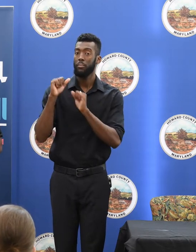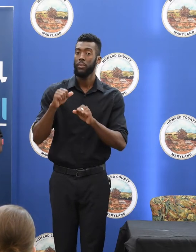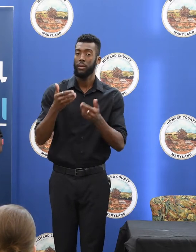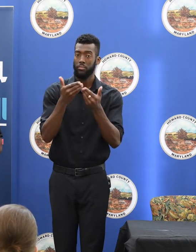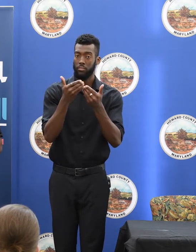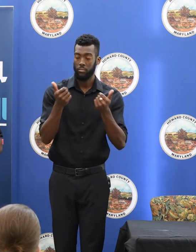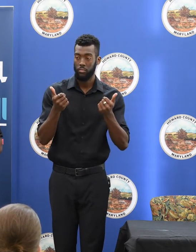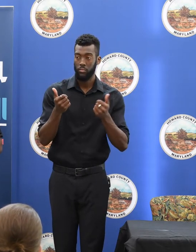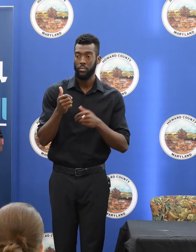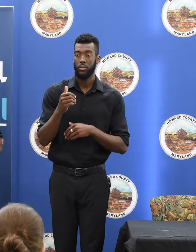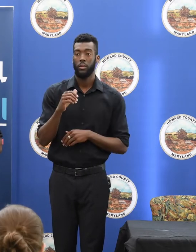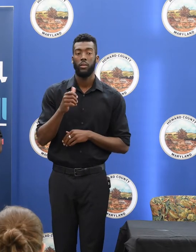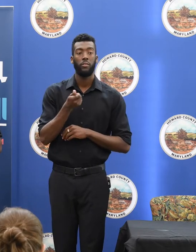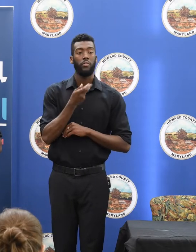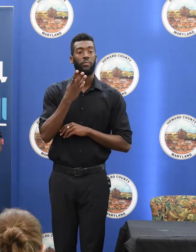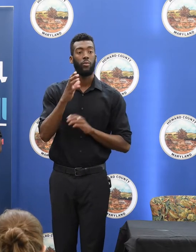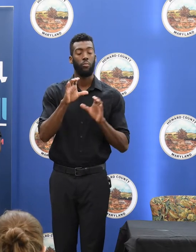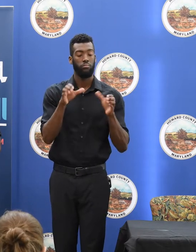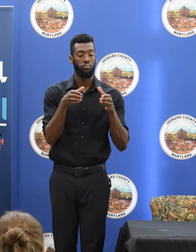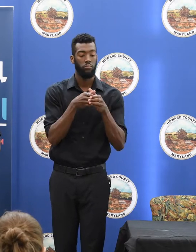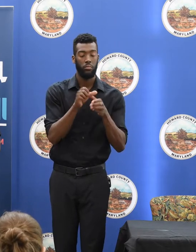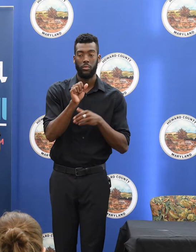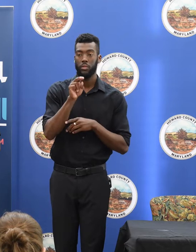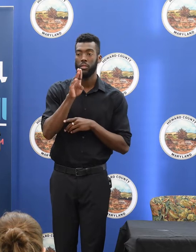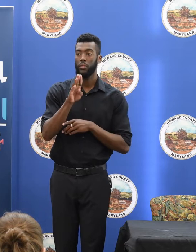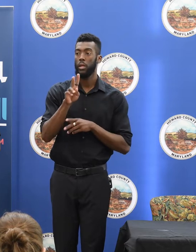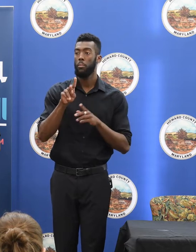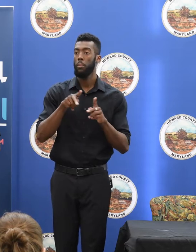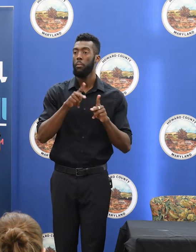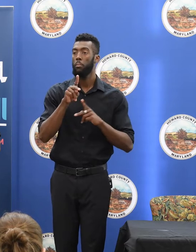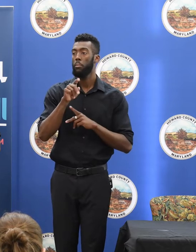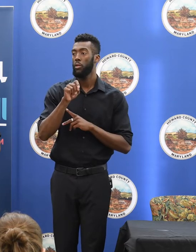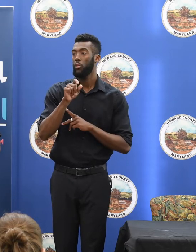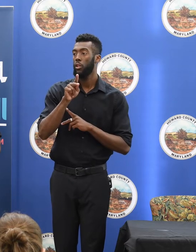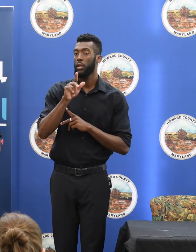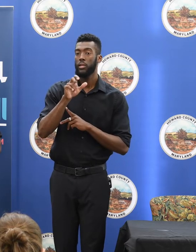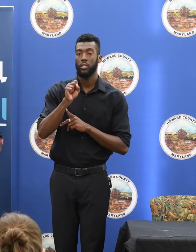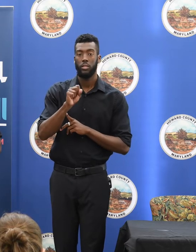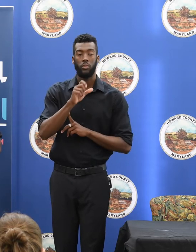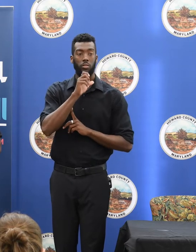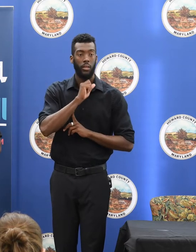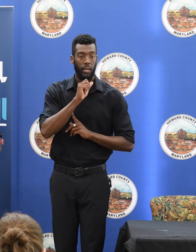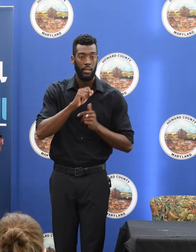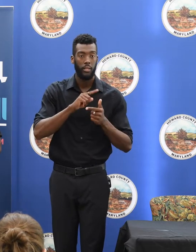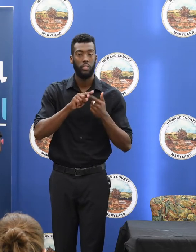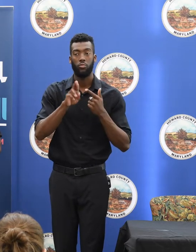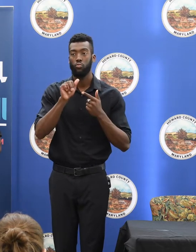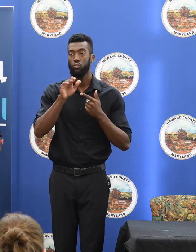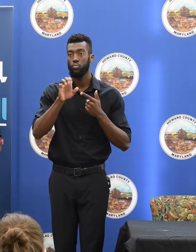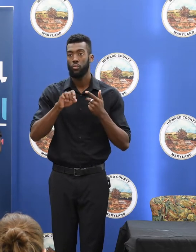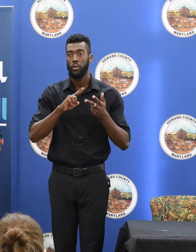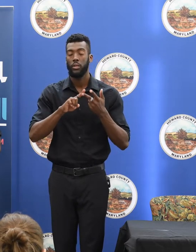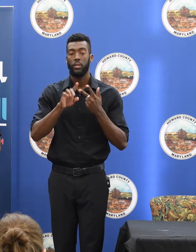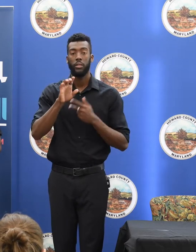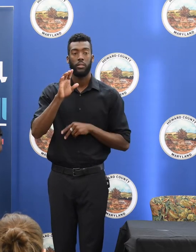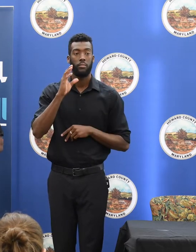and that there are subpopulations that suffer more, whether it's age, geography, race, ethnicity that defines those subpopulations.